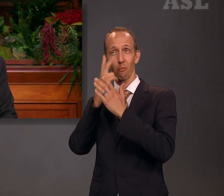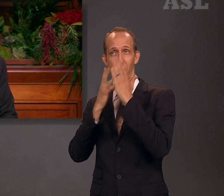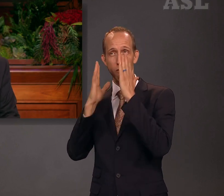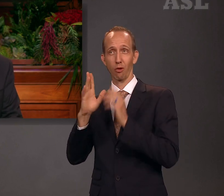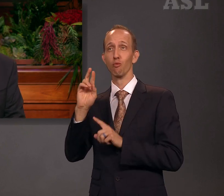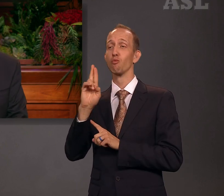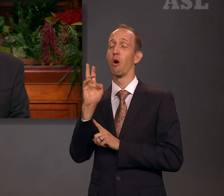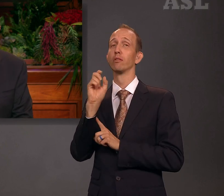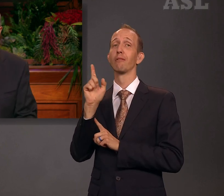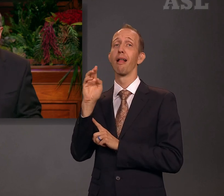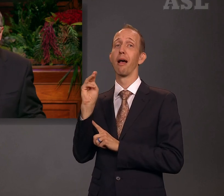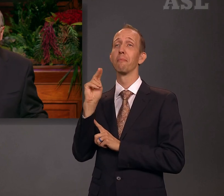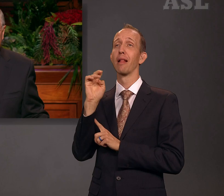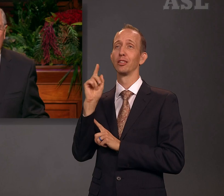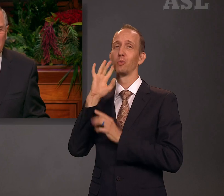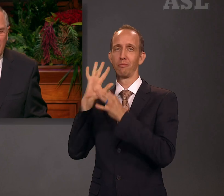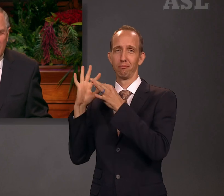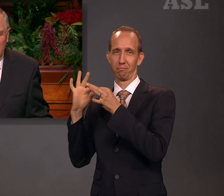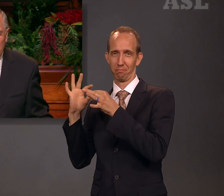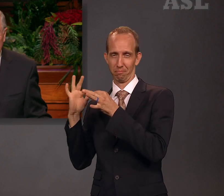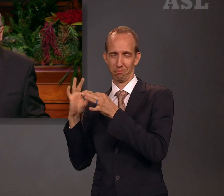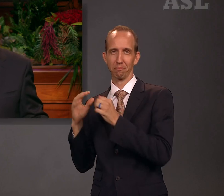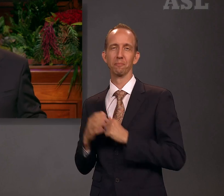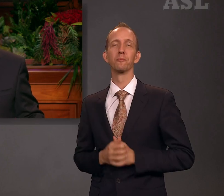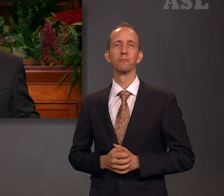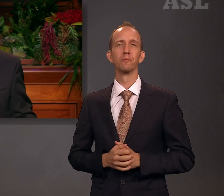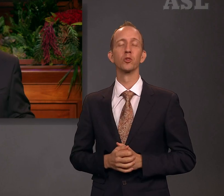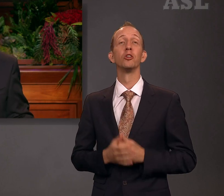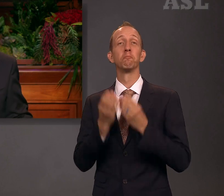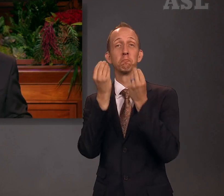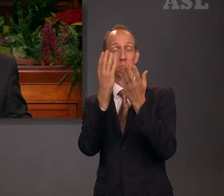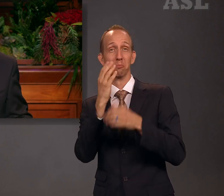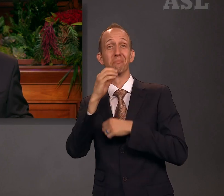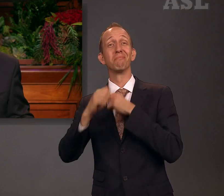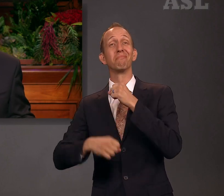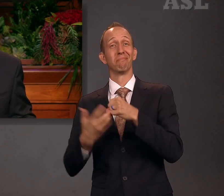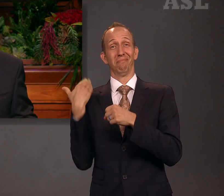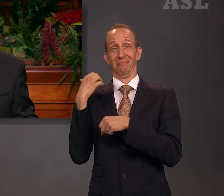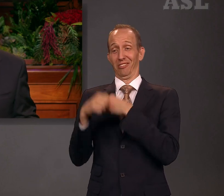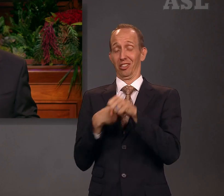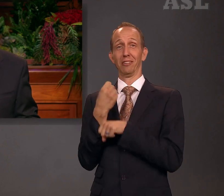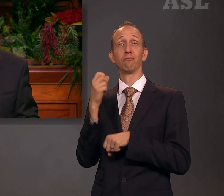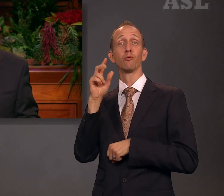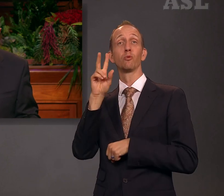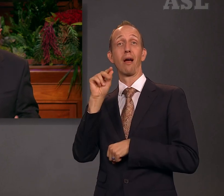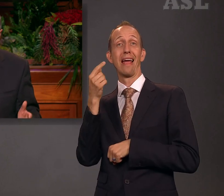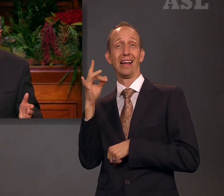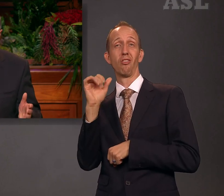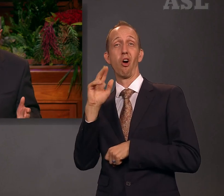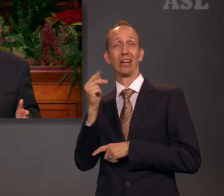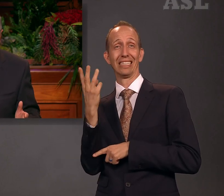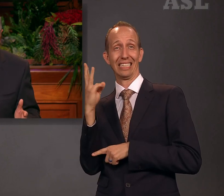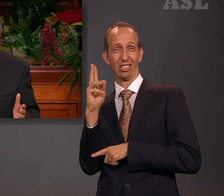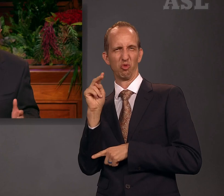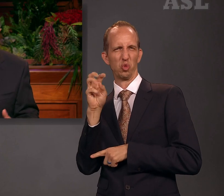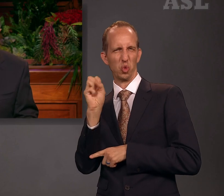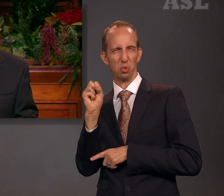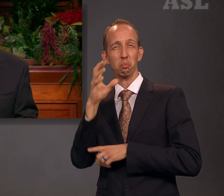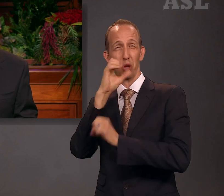on August 16, 2018, President Russell M. Nelson said, The Lord has impressed upon my